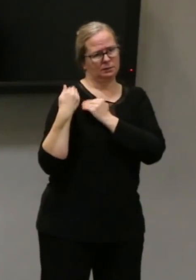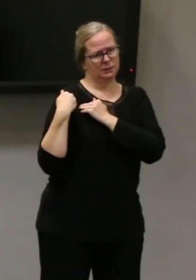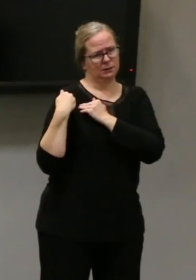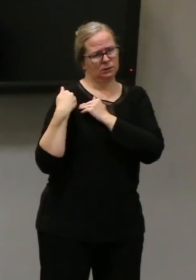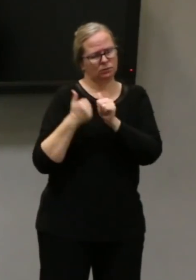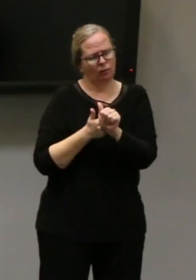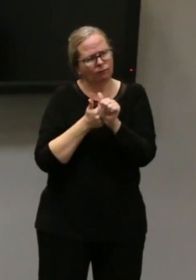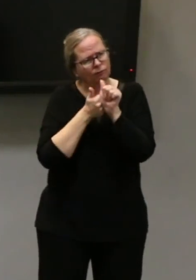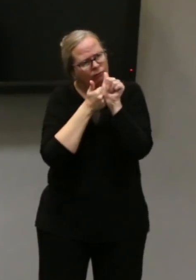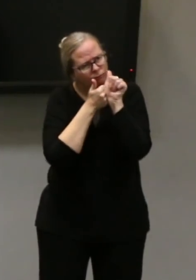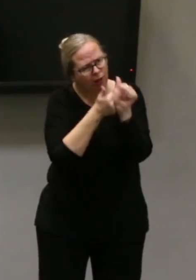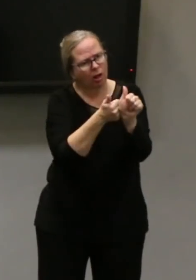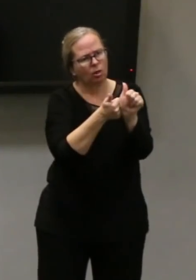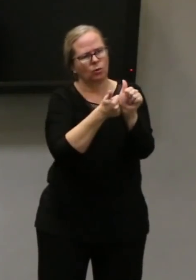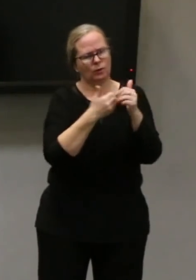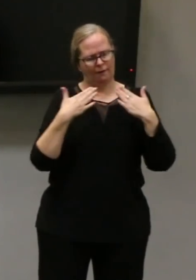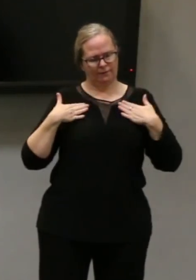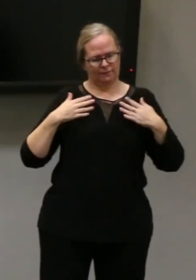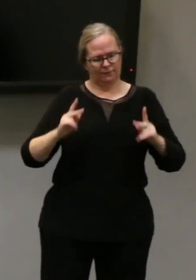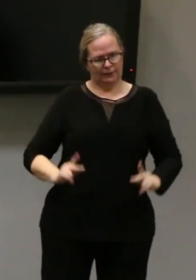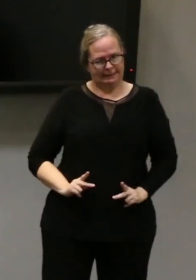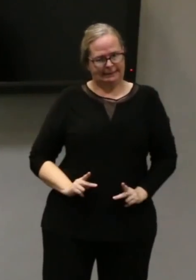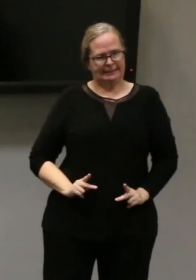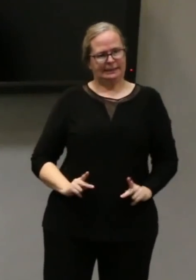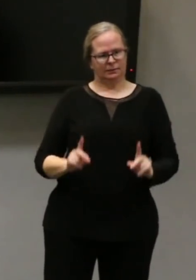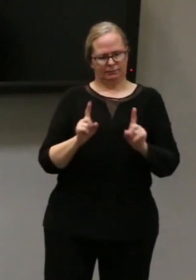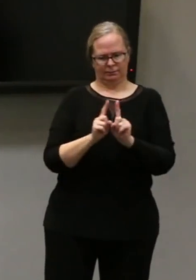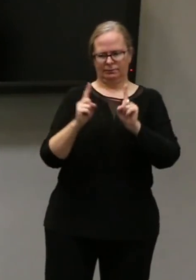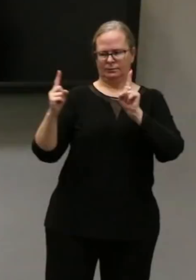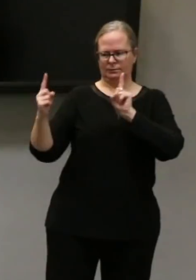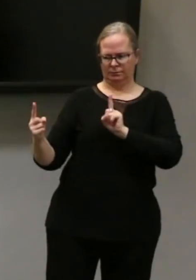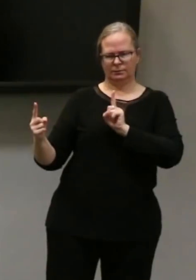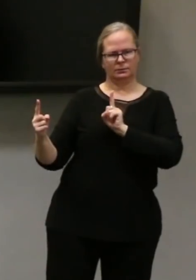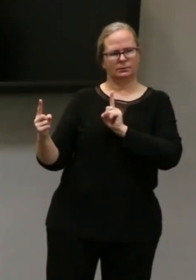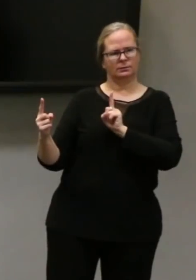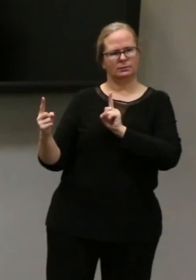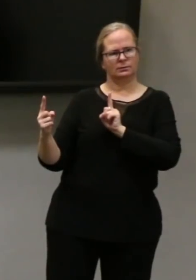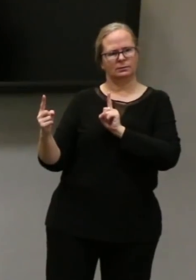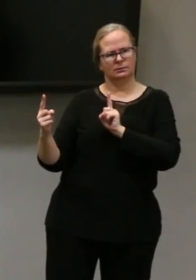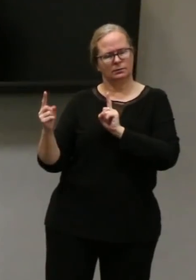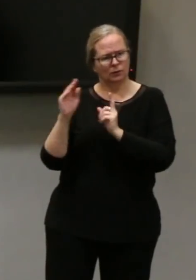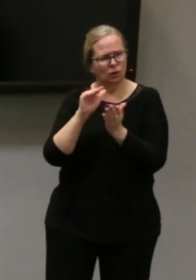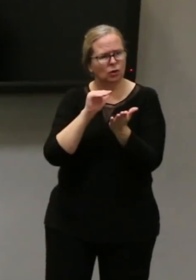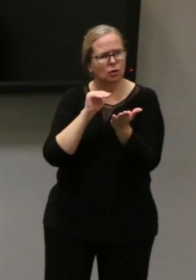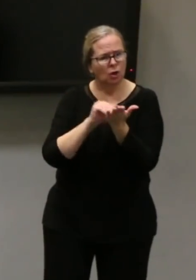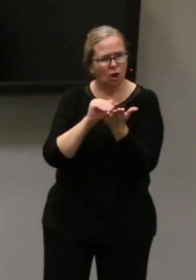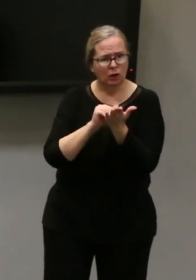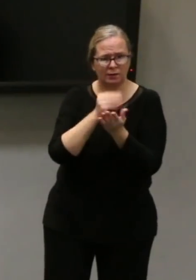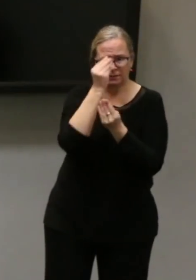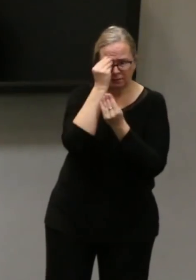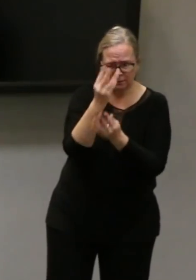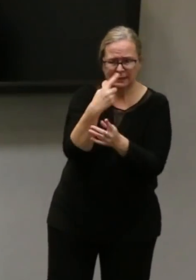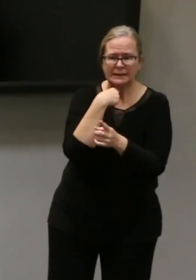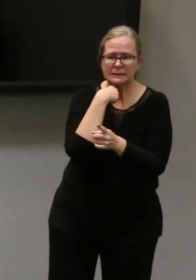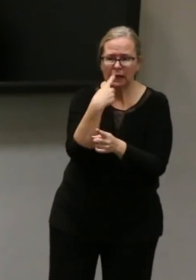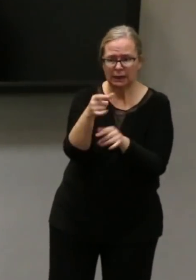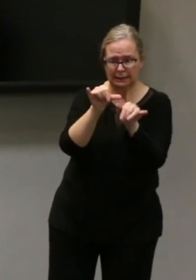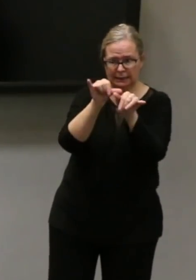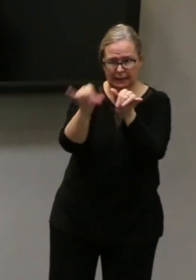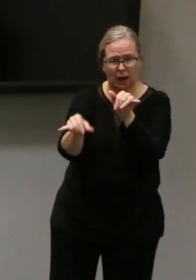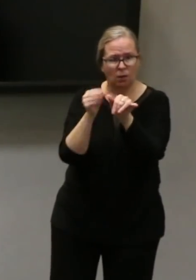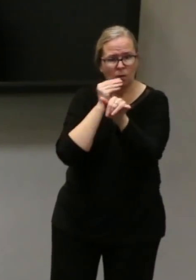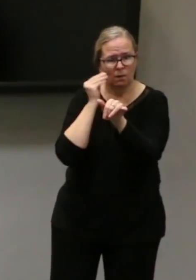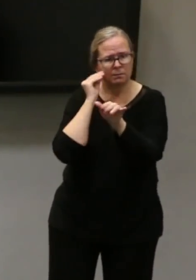to stay inside do so. We must decide which of those two people were going to be. The compliant ones or the ones that put